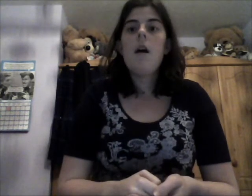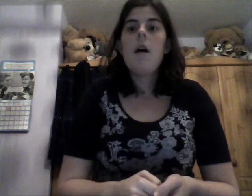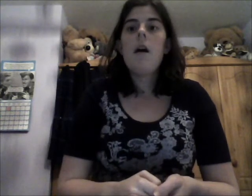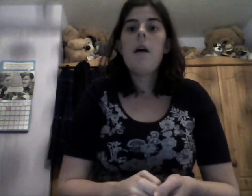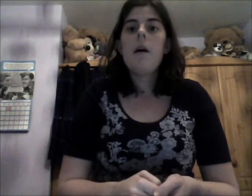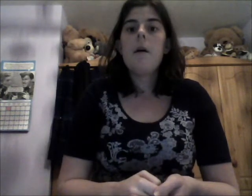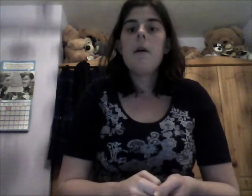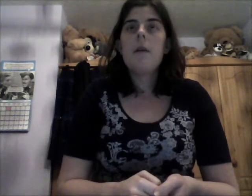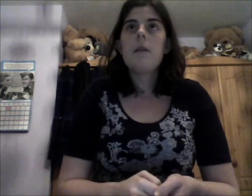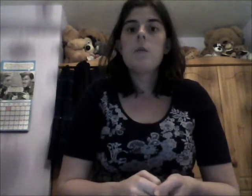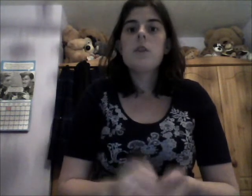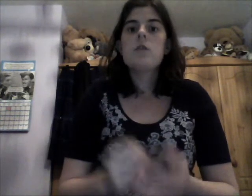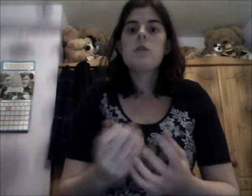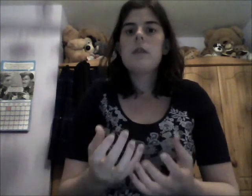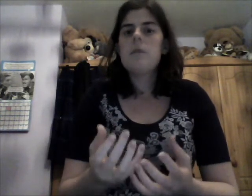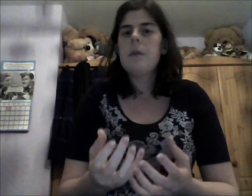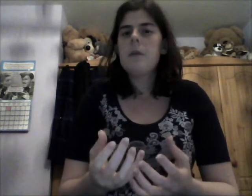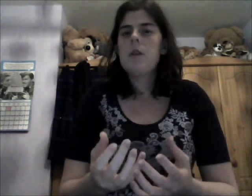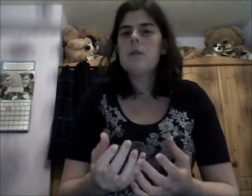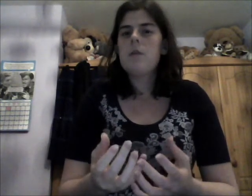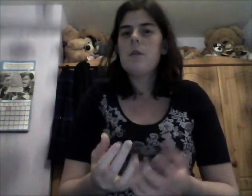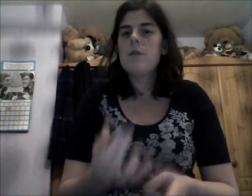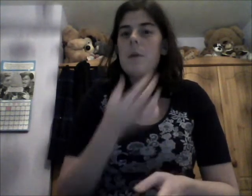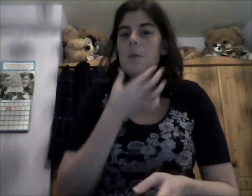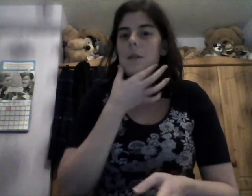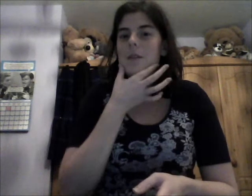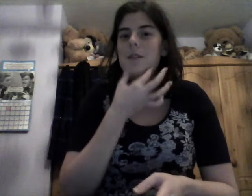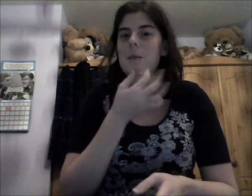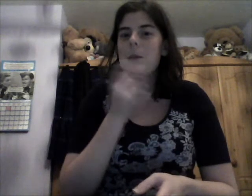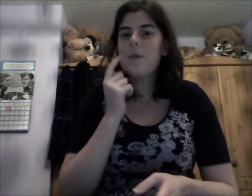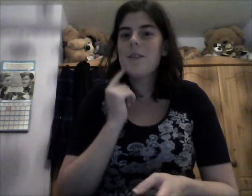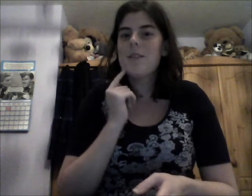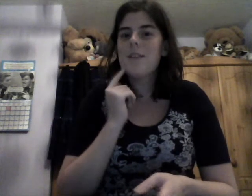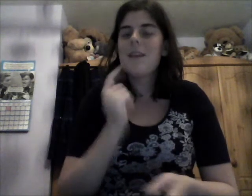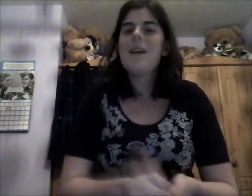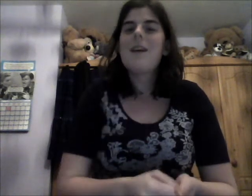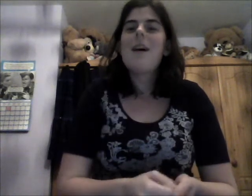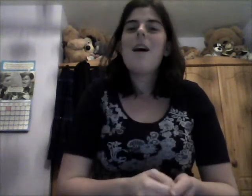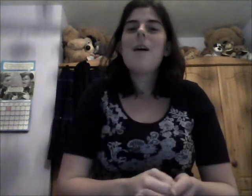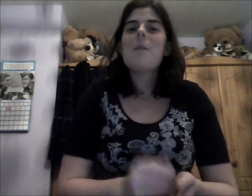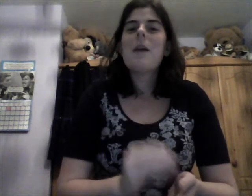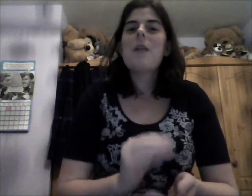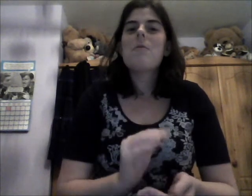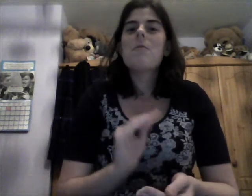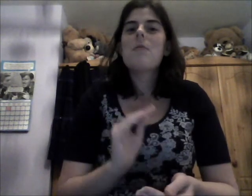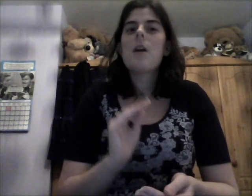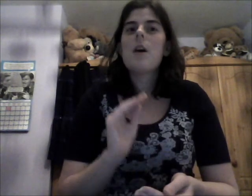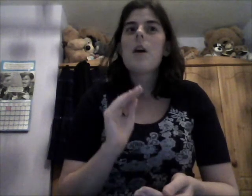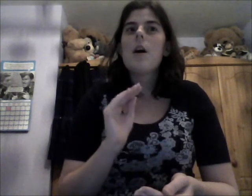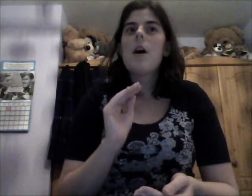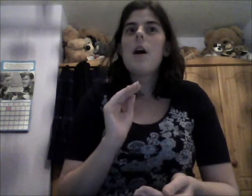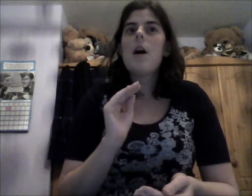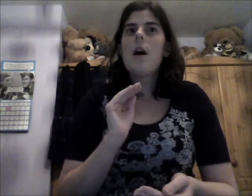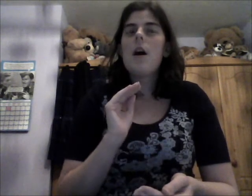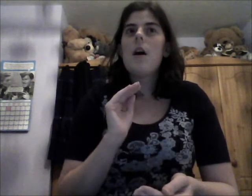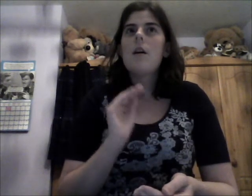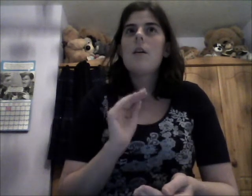Um, which the sign for people, I don't know if you remember, people. Um, if, um,